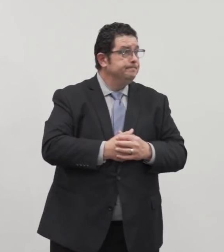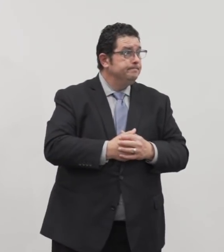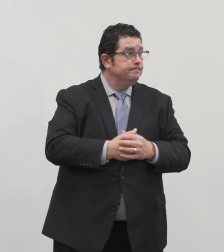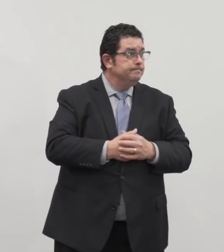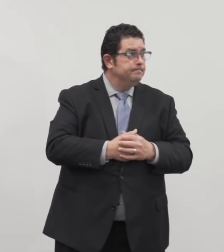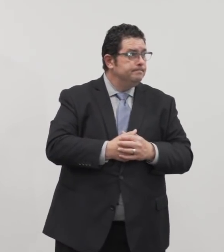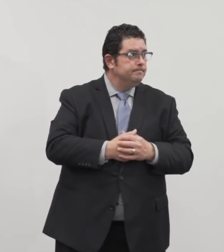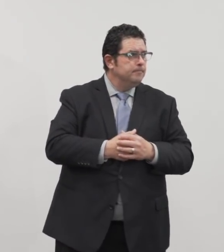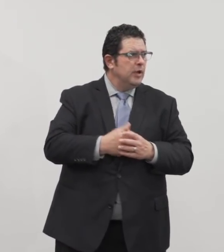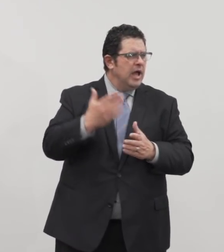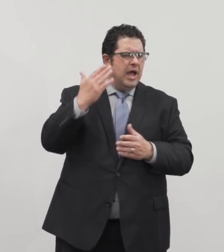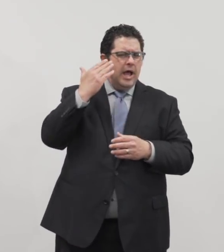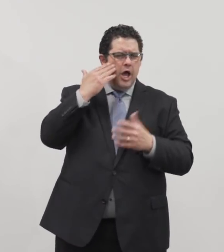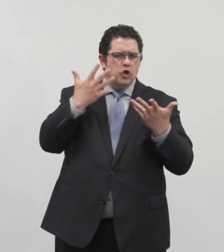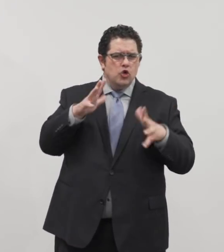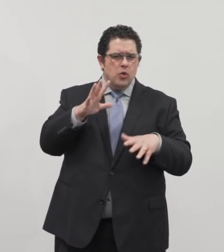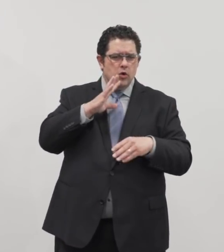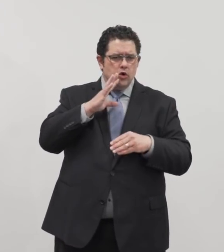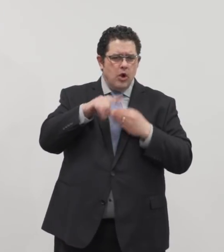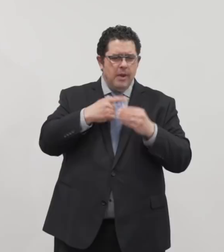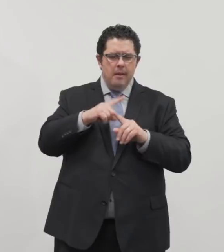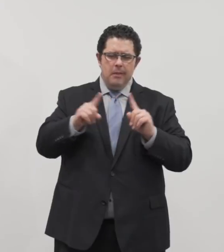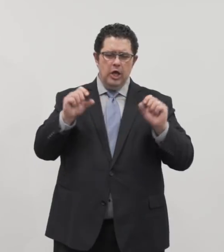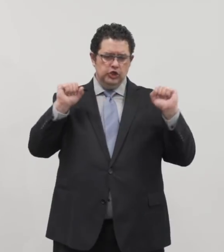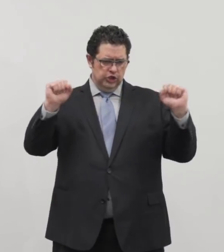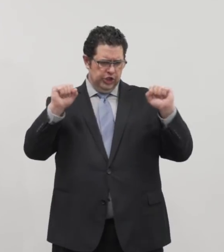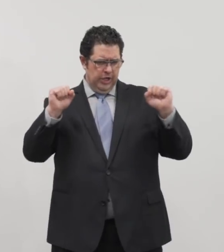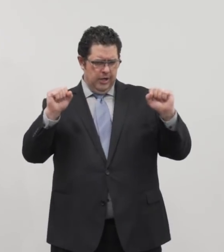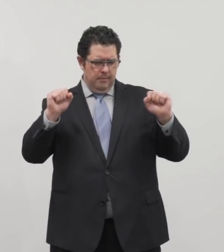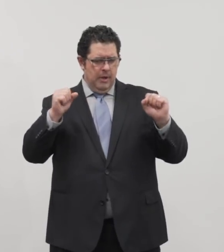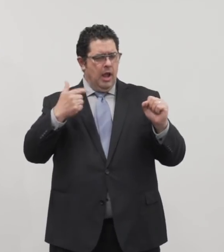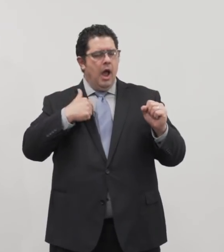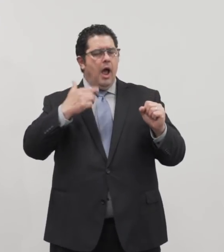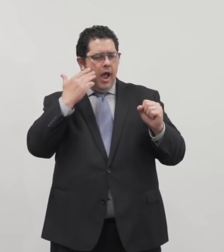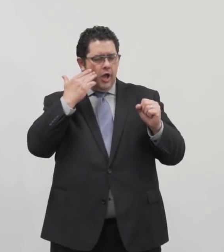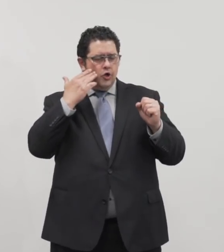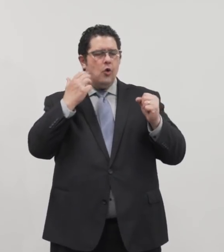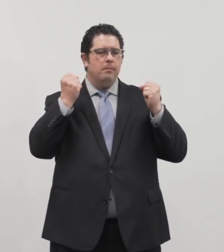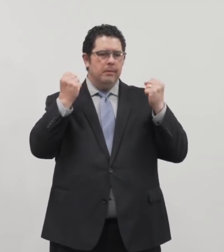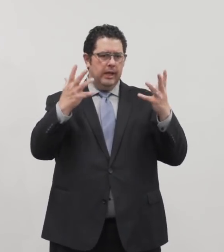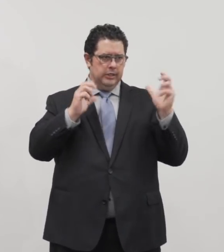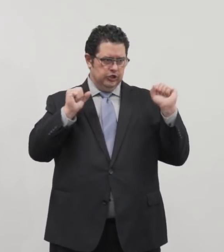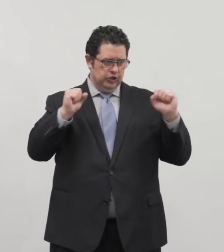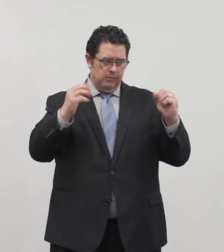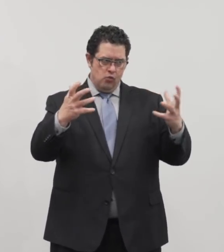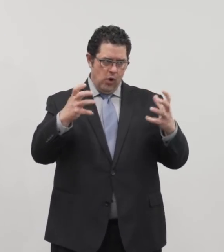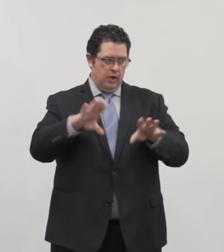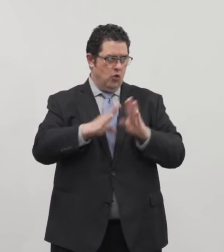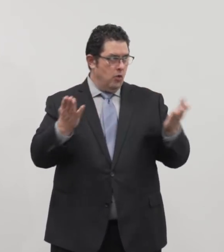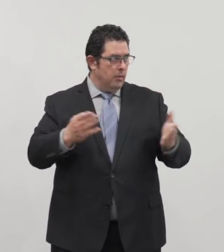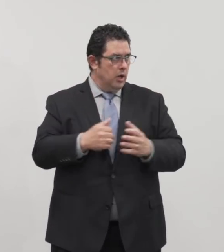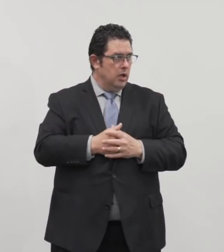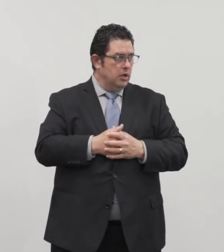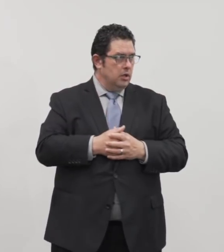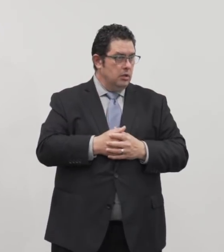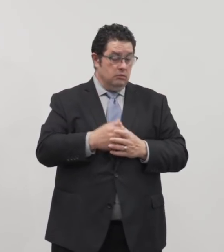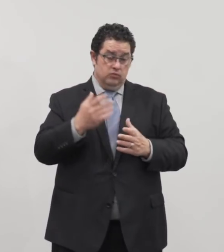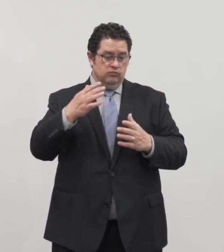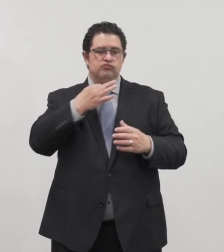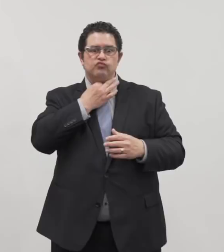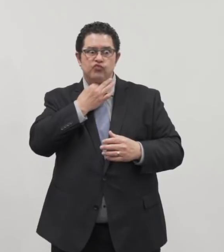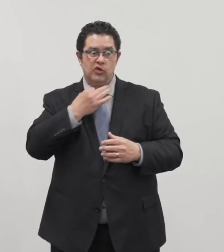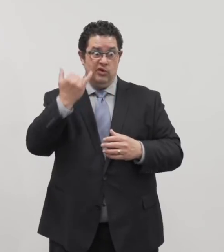Sorry, I know we already touched on this, but can we go back to gyms for a second? Because I know these gyms are dying to get open and wondering if they're going to survive.